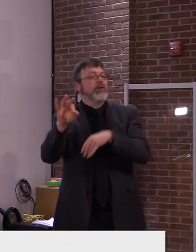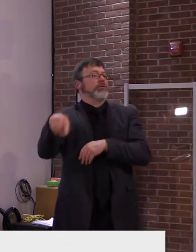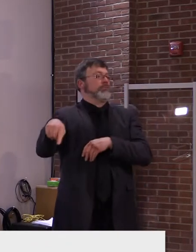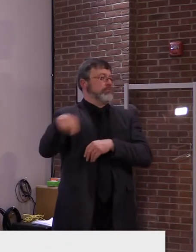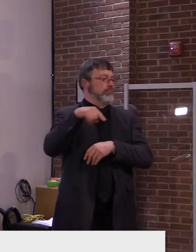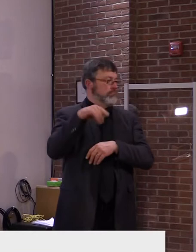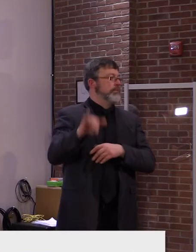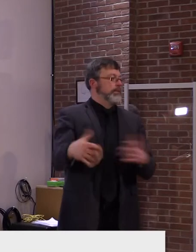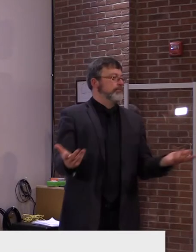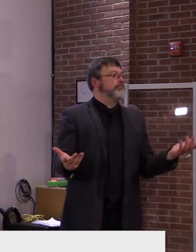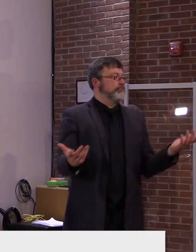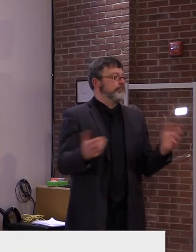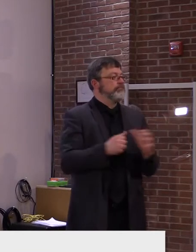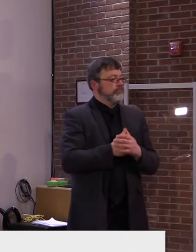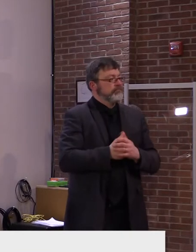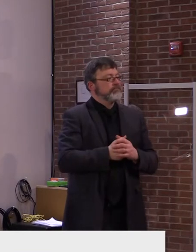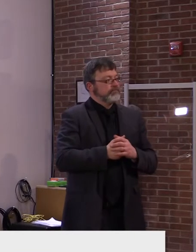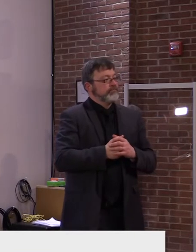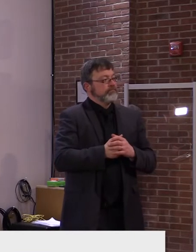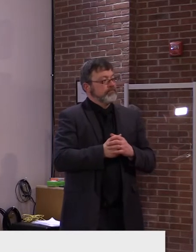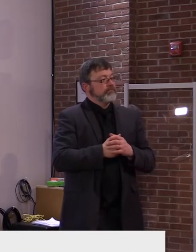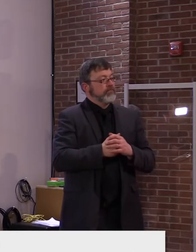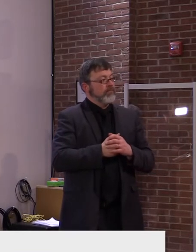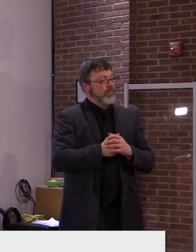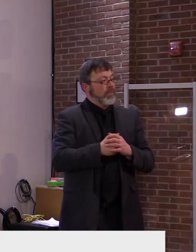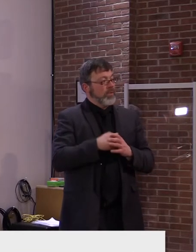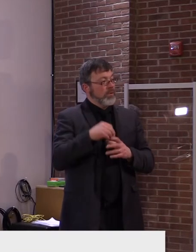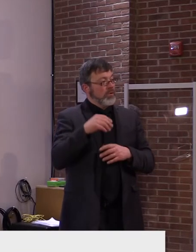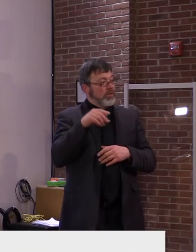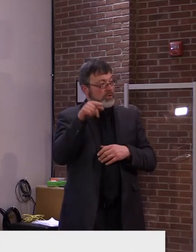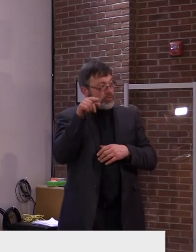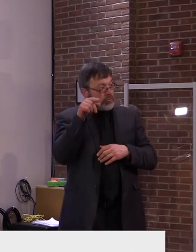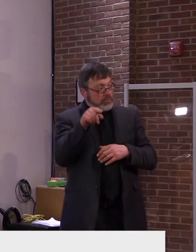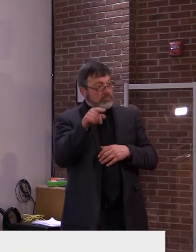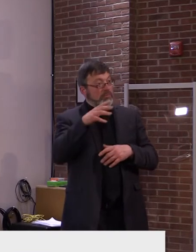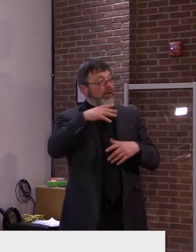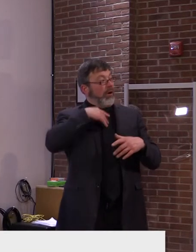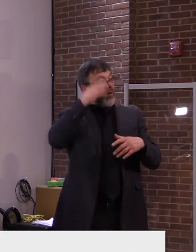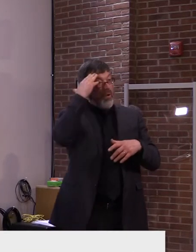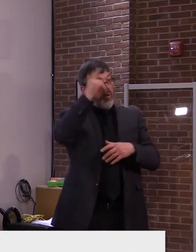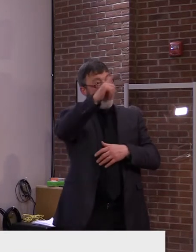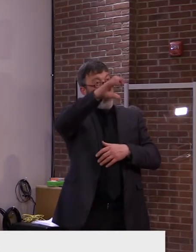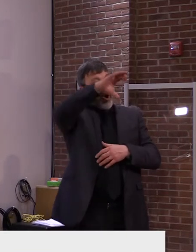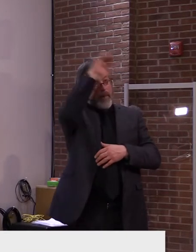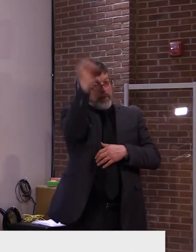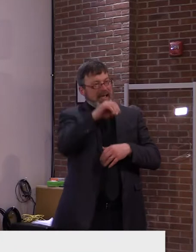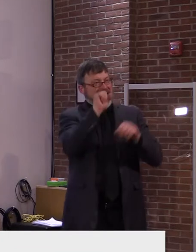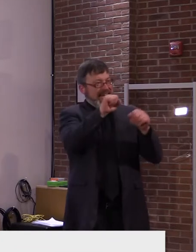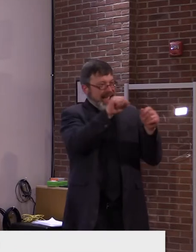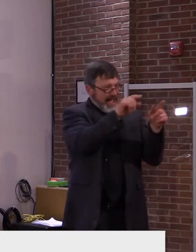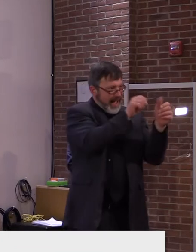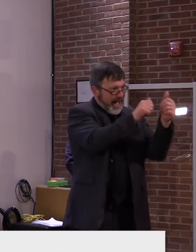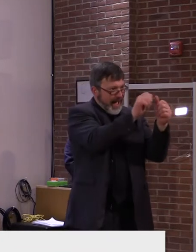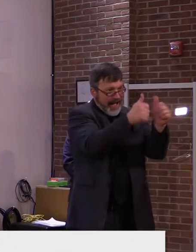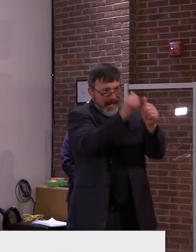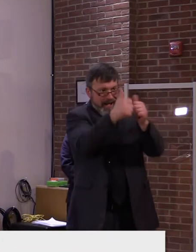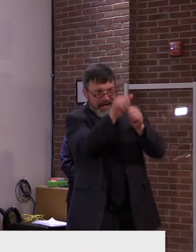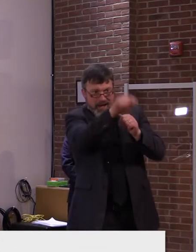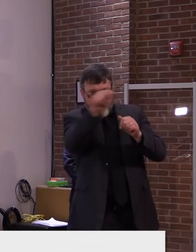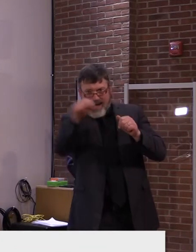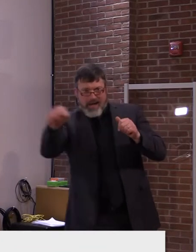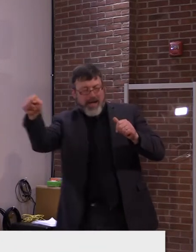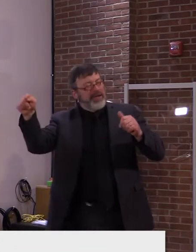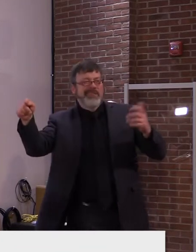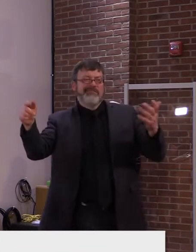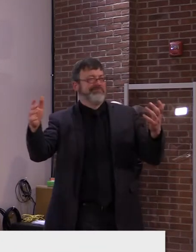how it gets into our schools and workplaces, so we must always be cautious and careful. Now, this school did choose to go